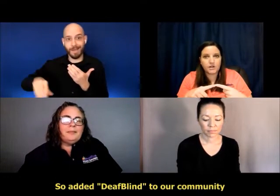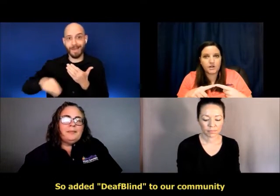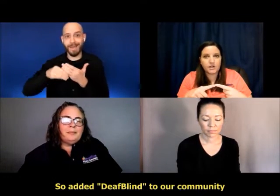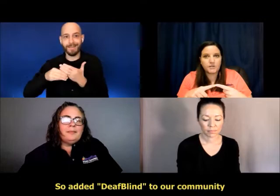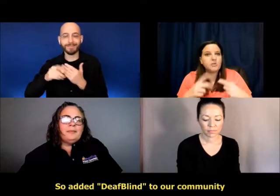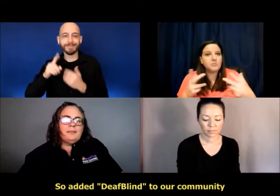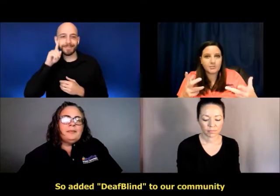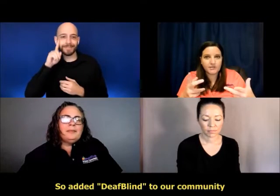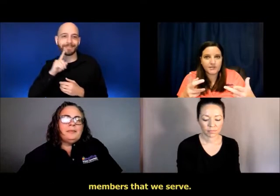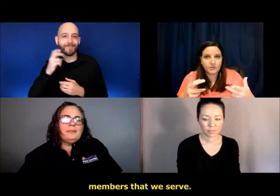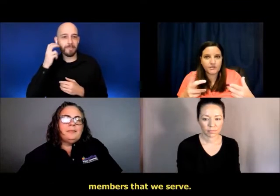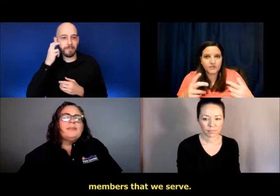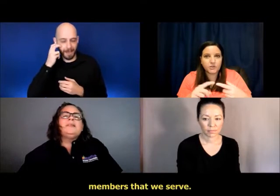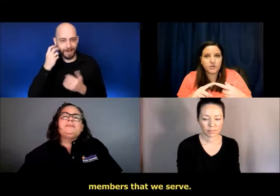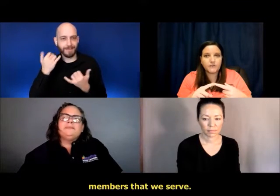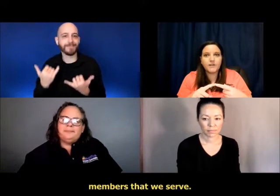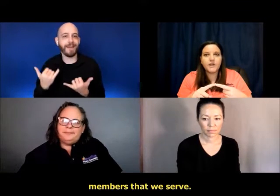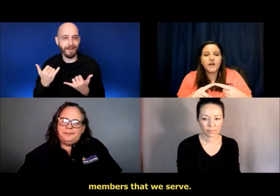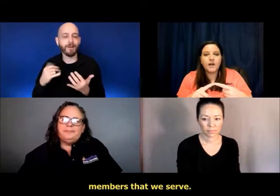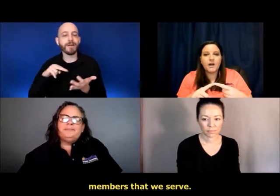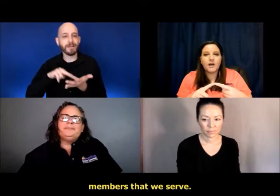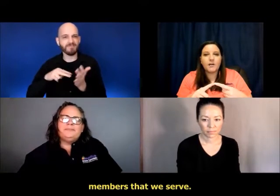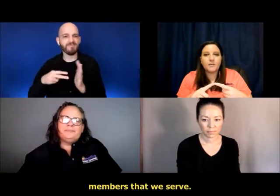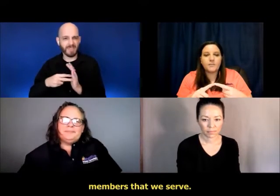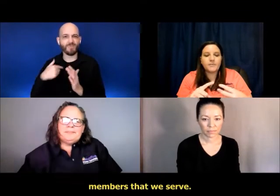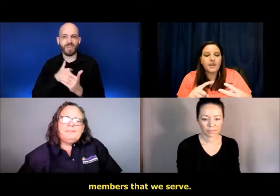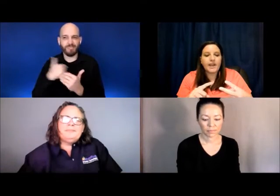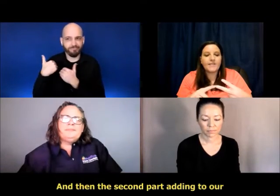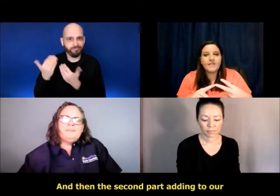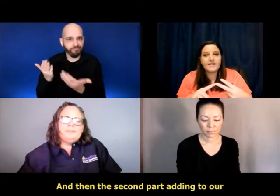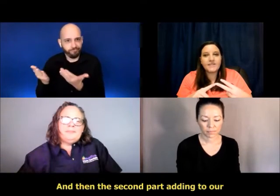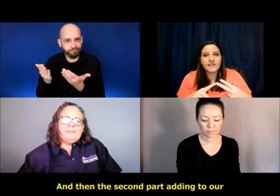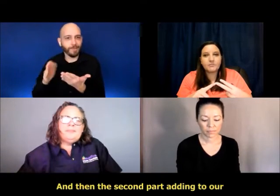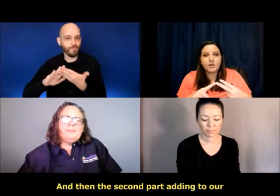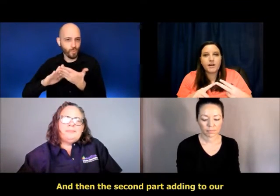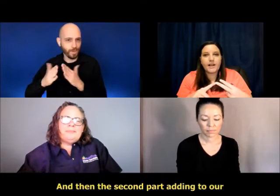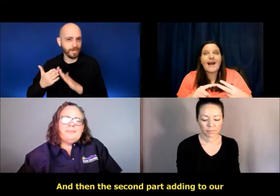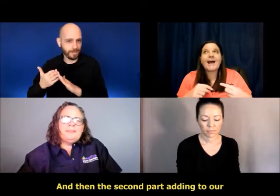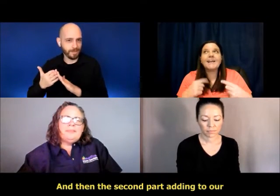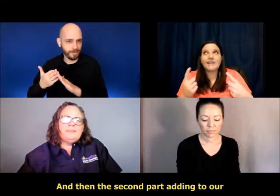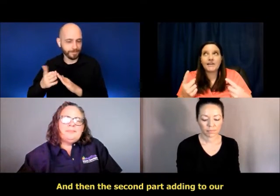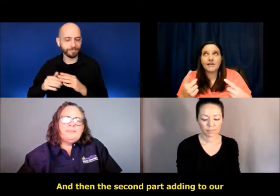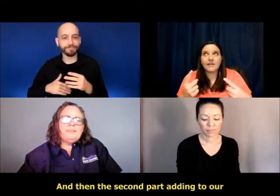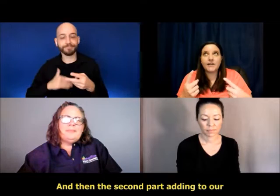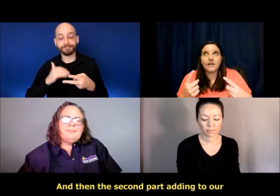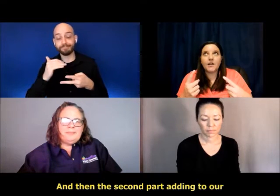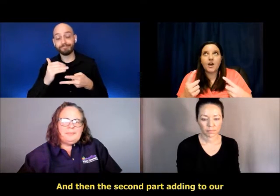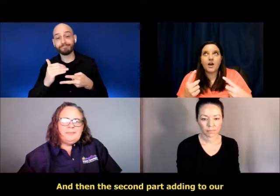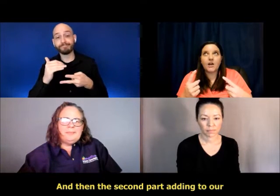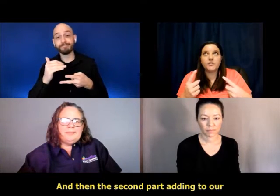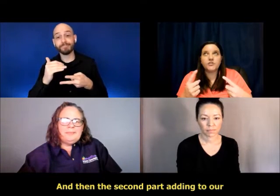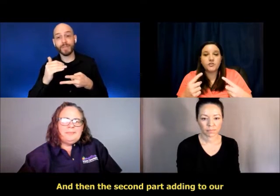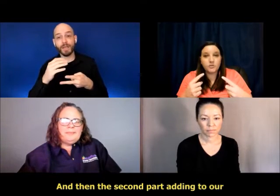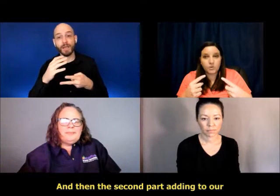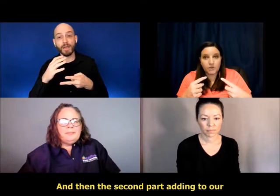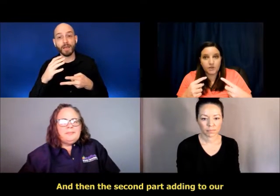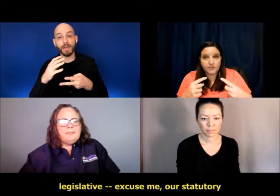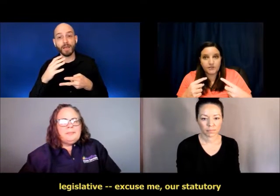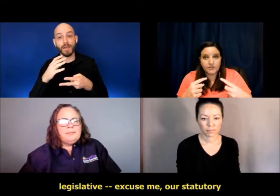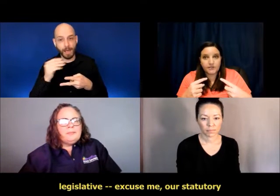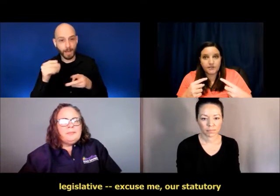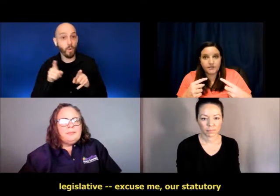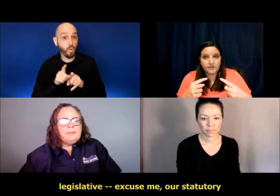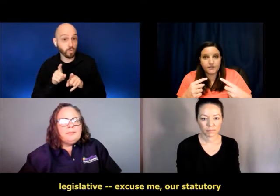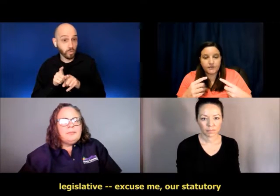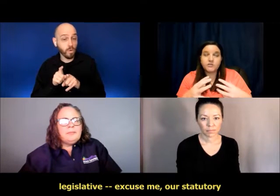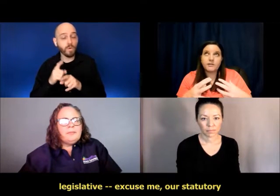our community members that we serve. And then the second part, adding to our